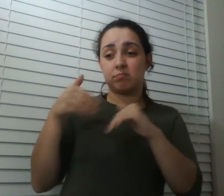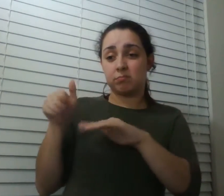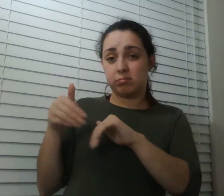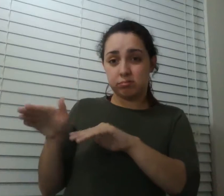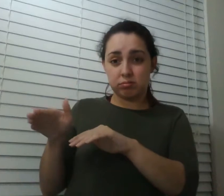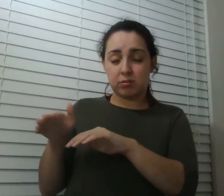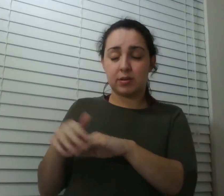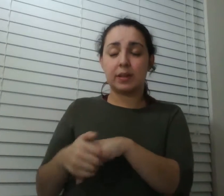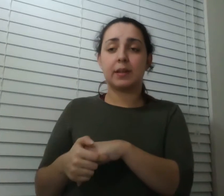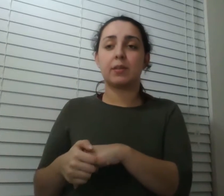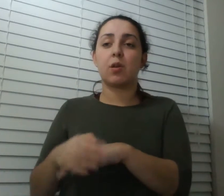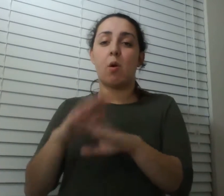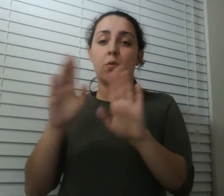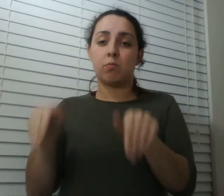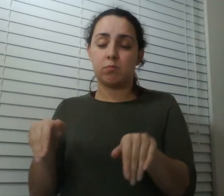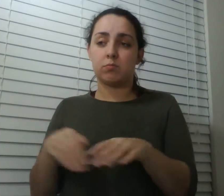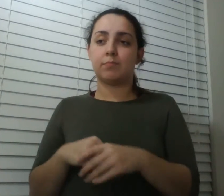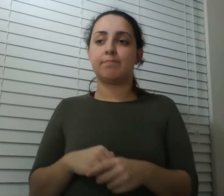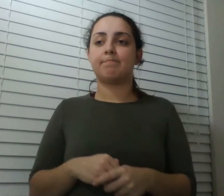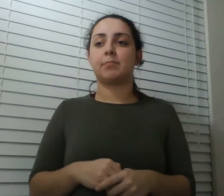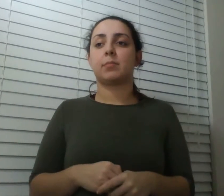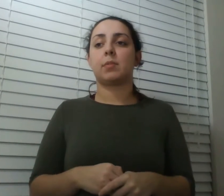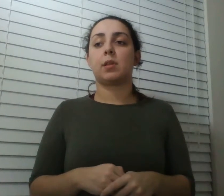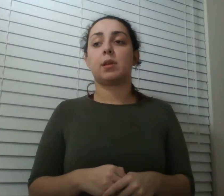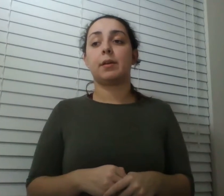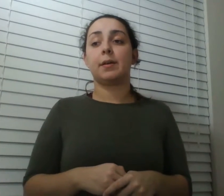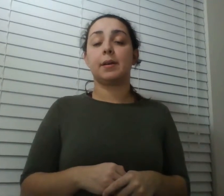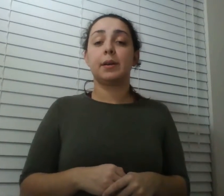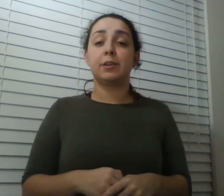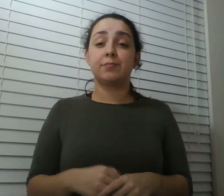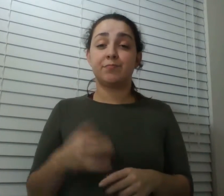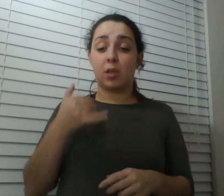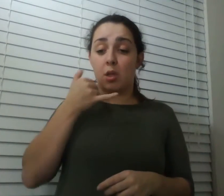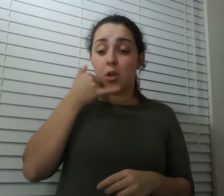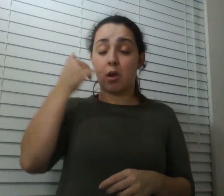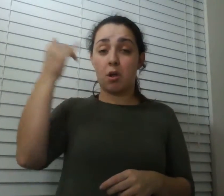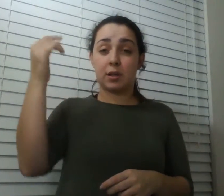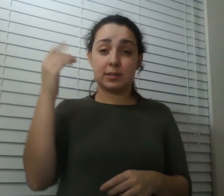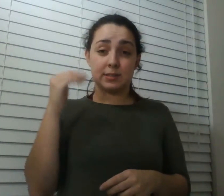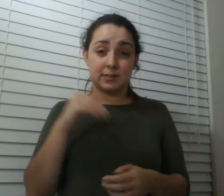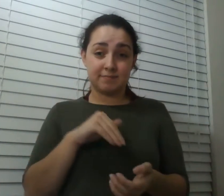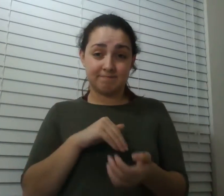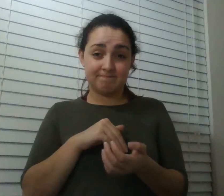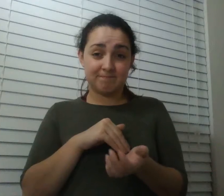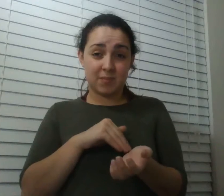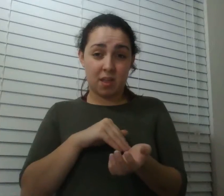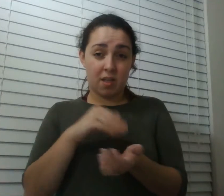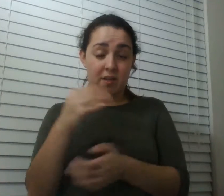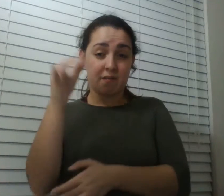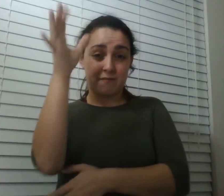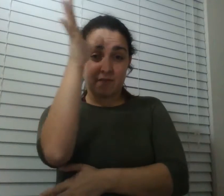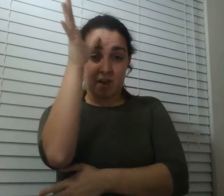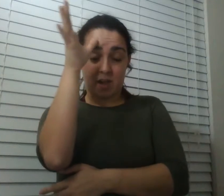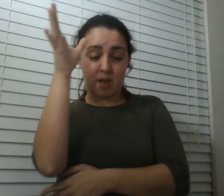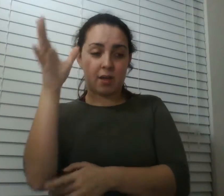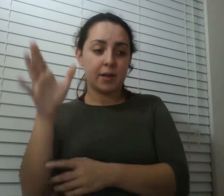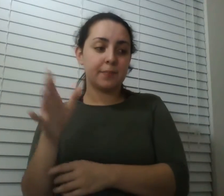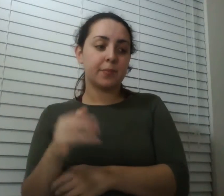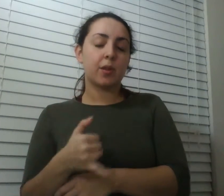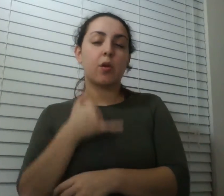at a certain point she calls up her dad who's also a doctor and she starts complaining i was telling him how frustrated i was that um that